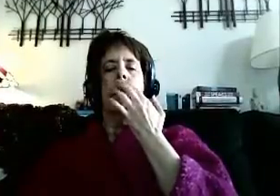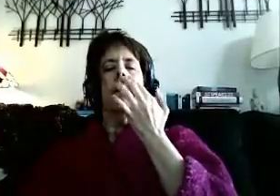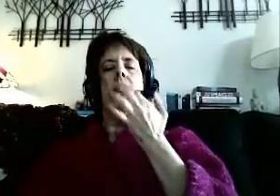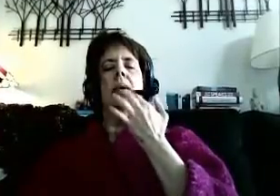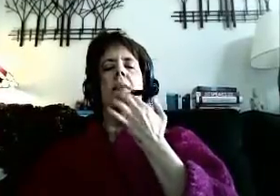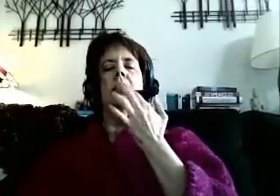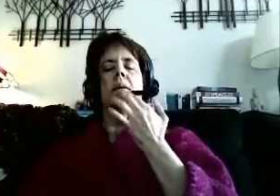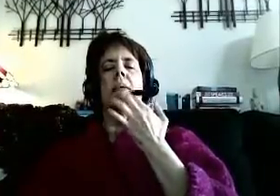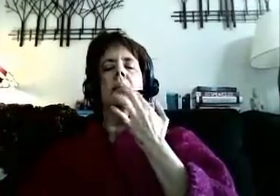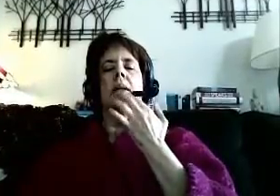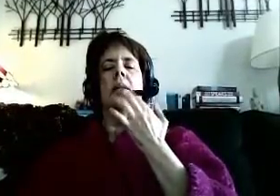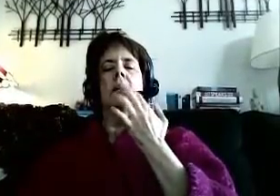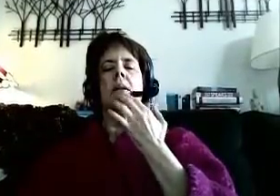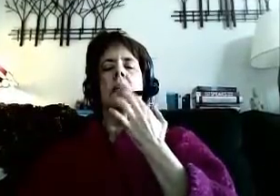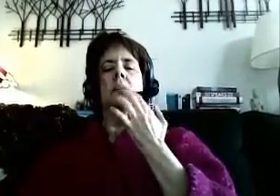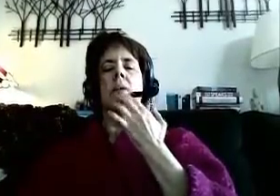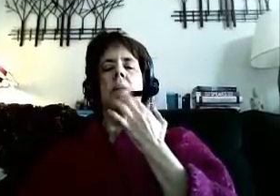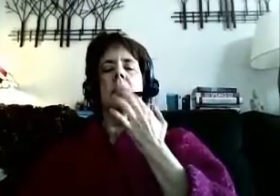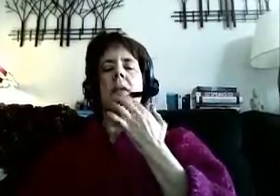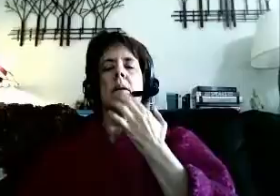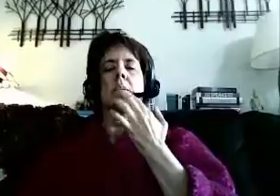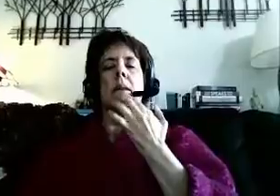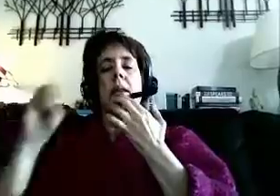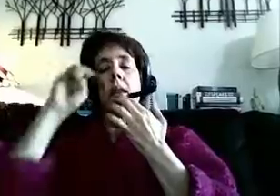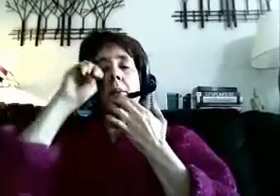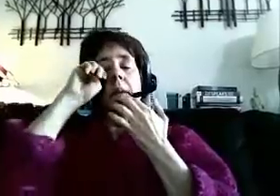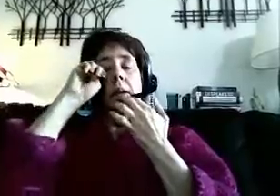When did this ability to heal so quickly and completely appear?